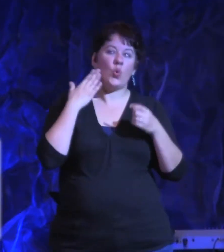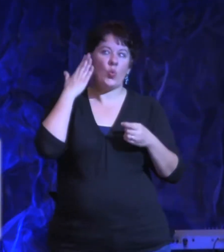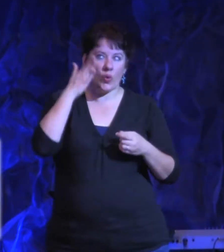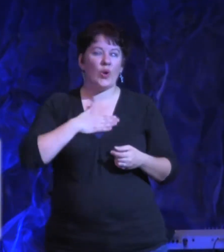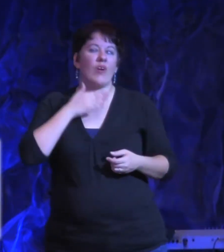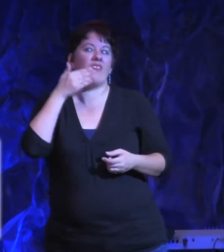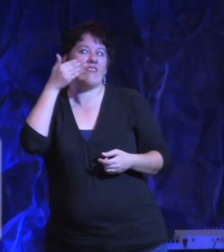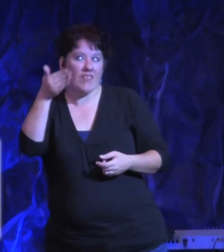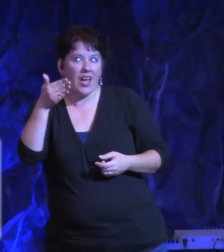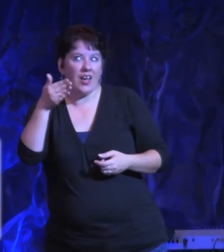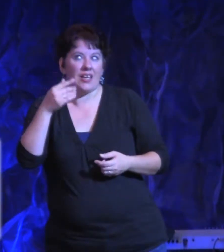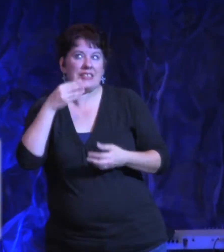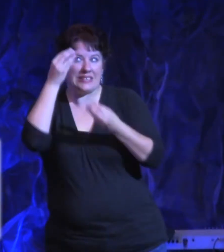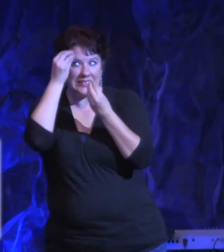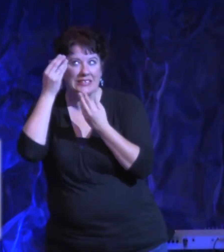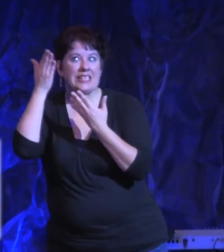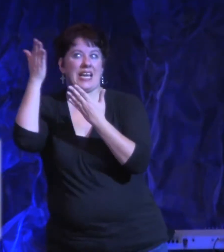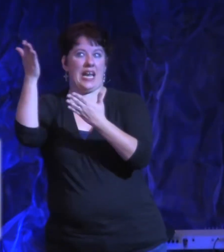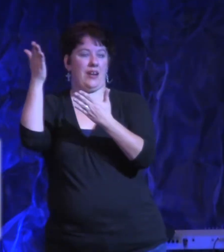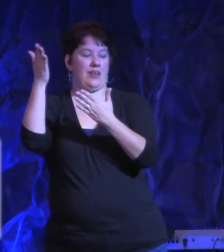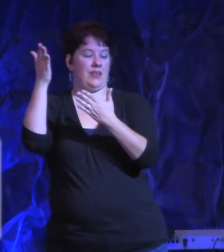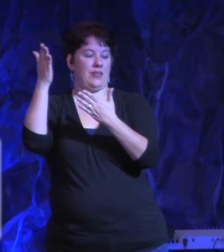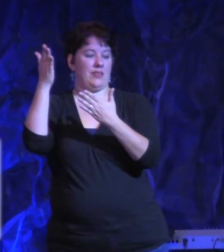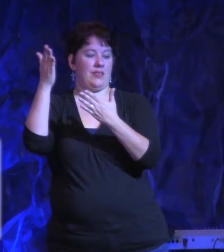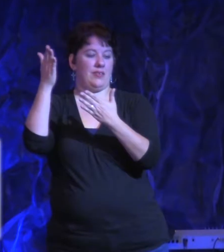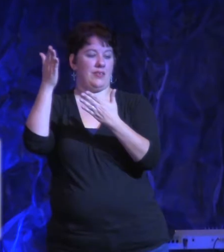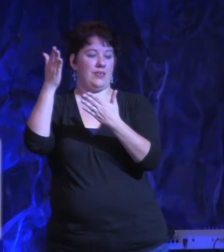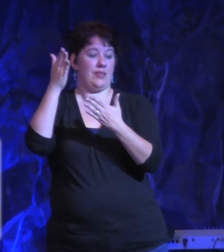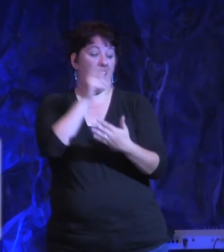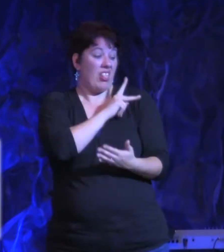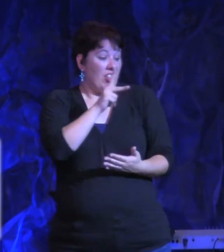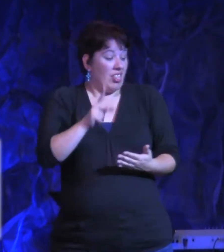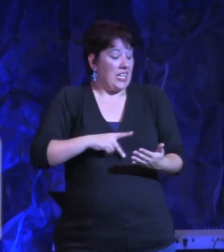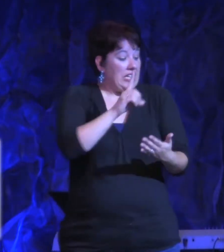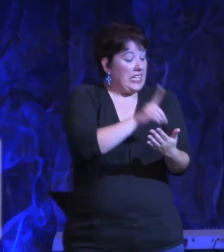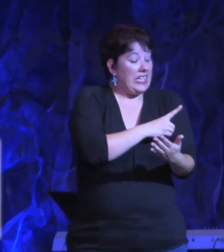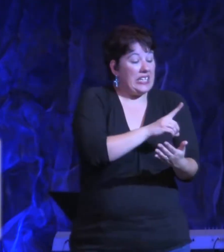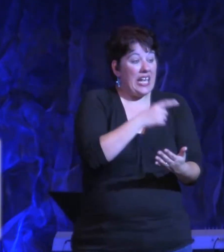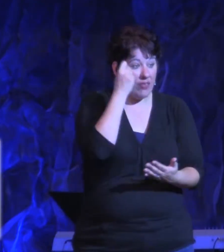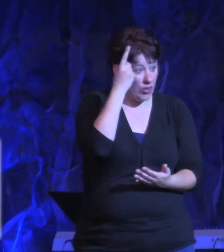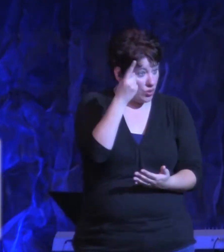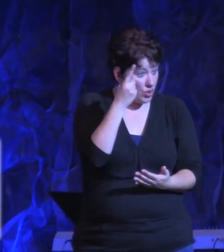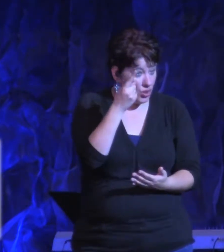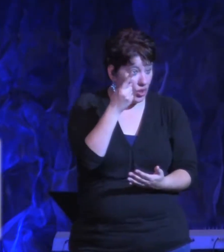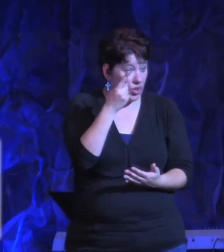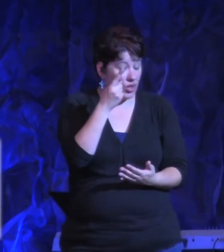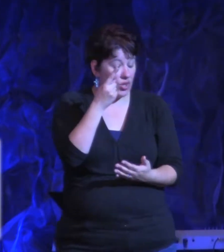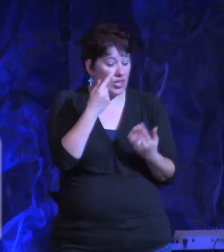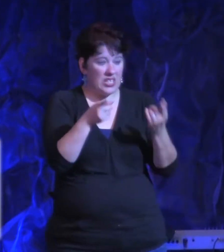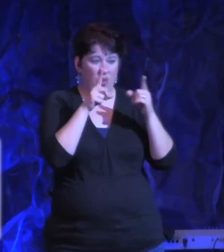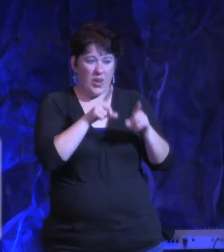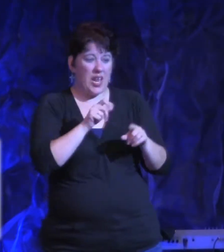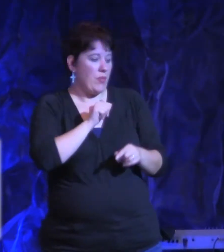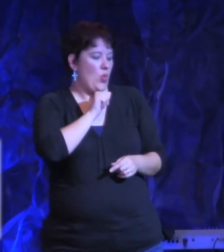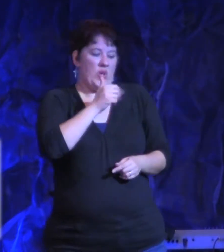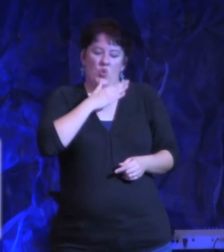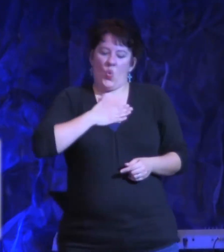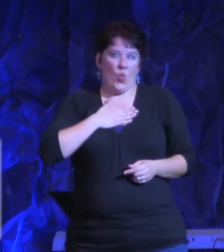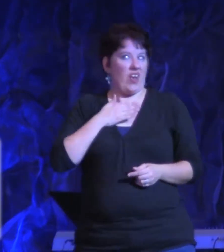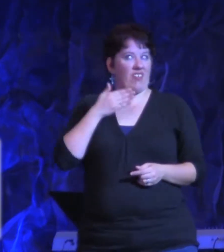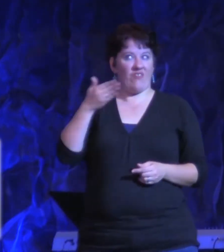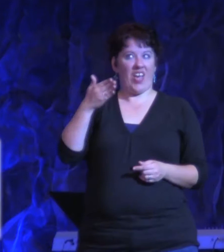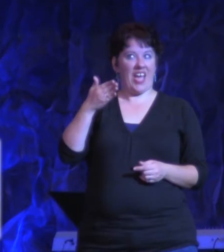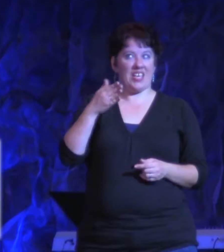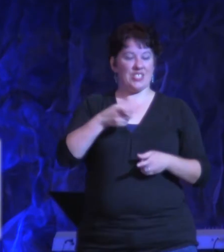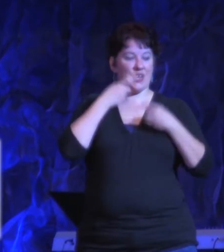barrier, but confession and repentance removes the barrier. So we can be going after God, and we could be